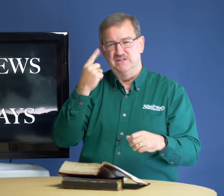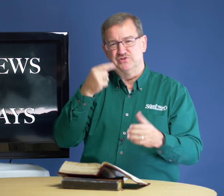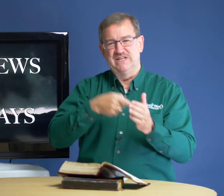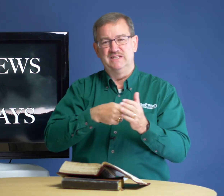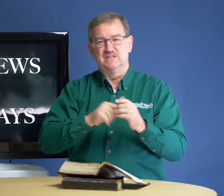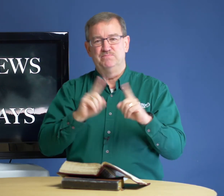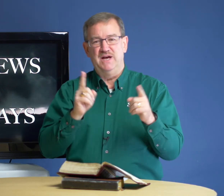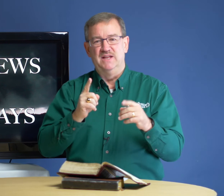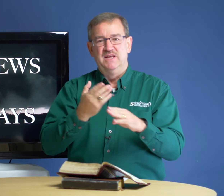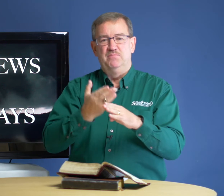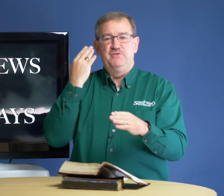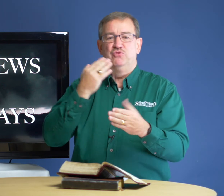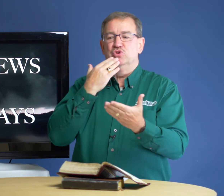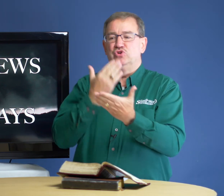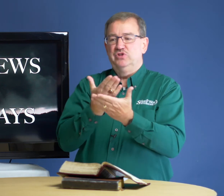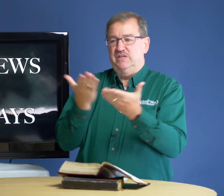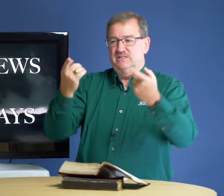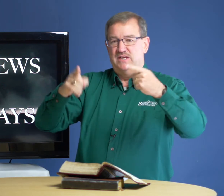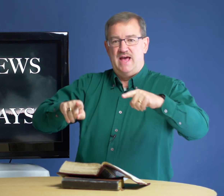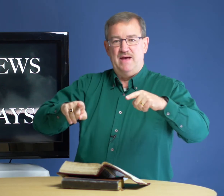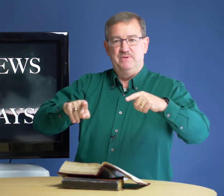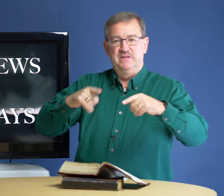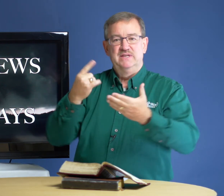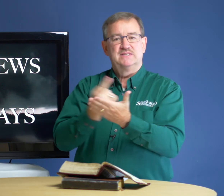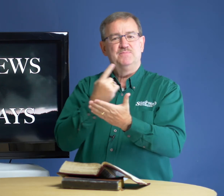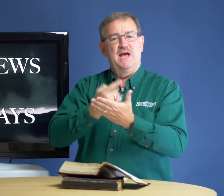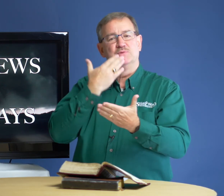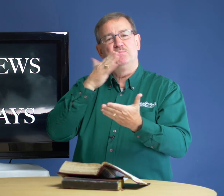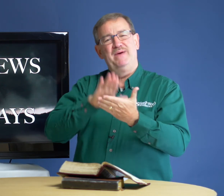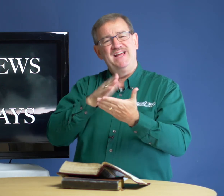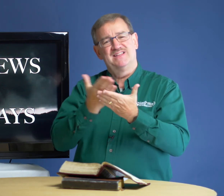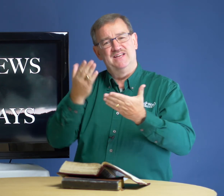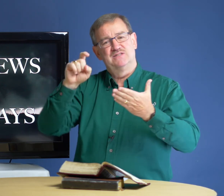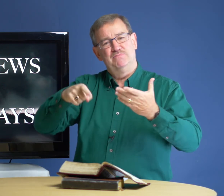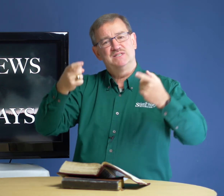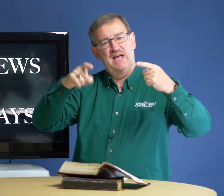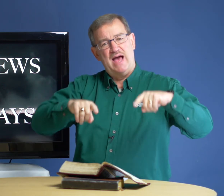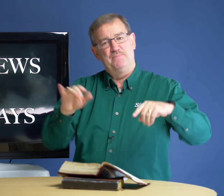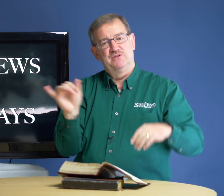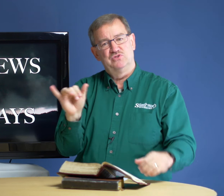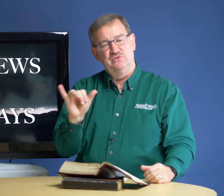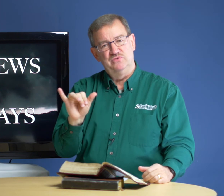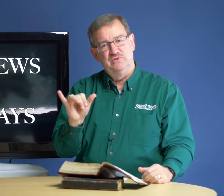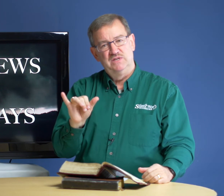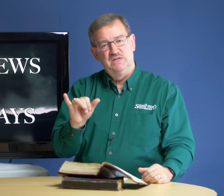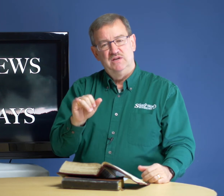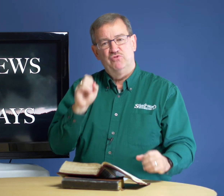understand this, but before good things can happen, sometimes bad things must happen too. For